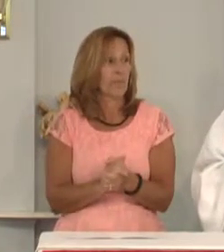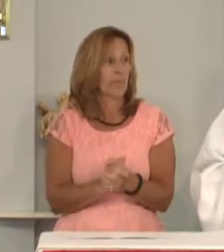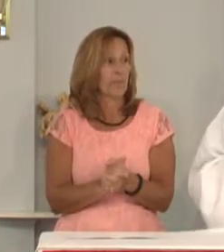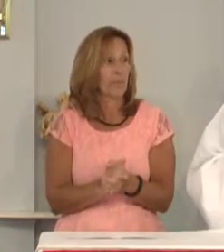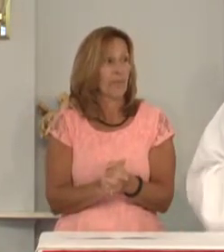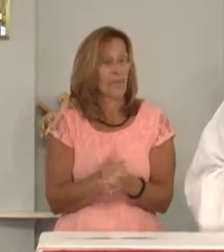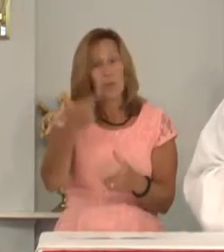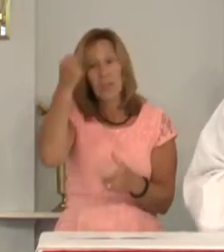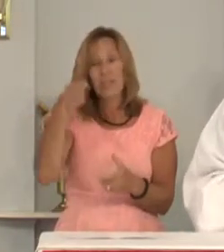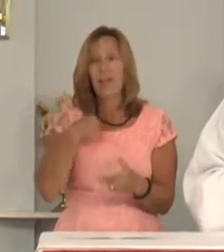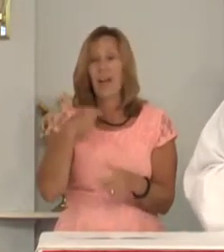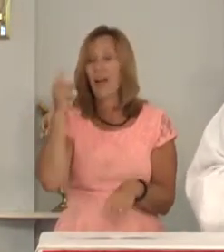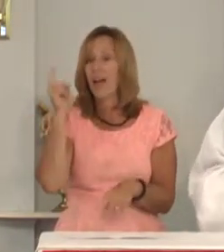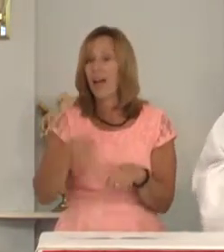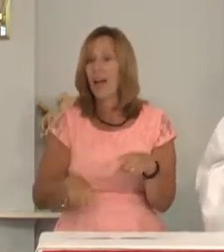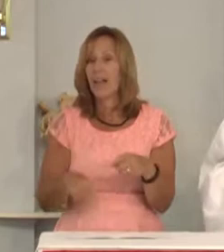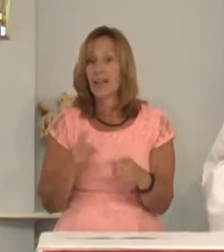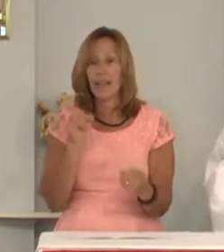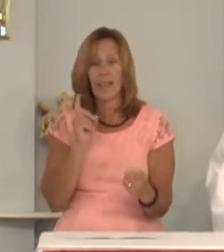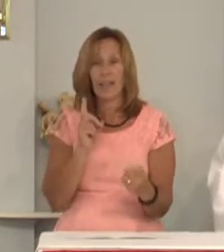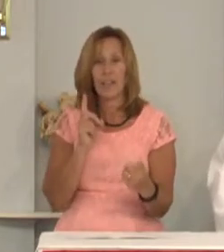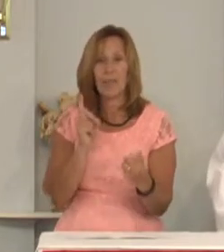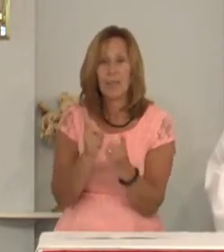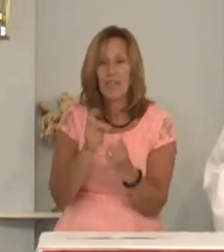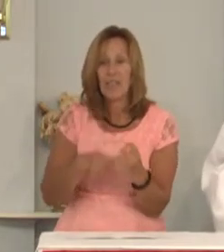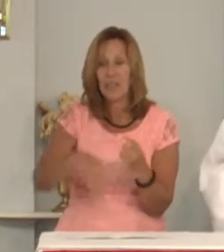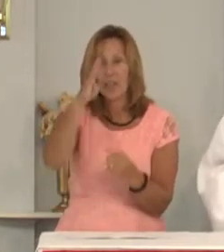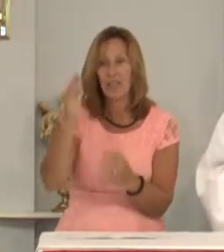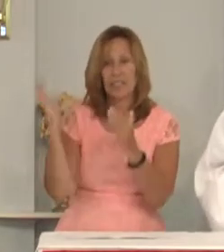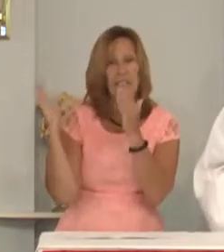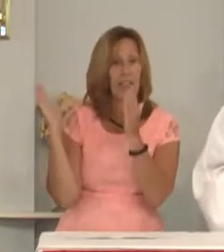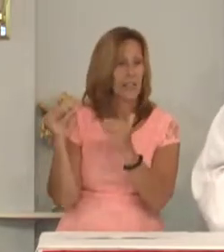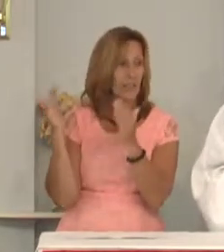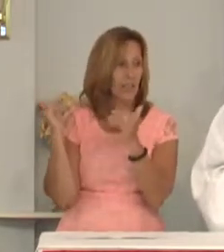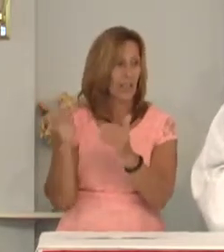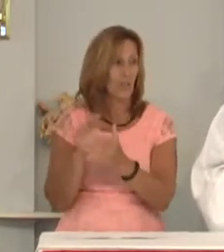because I can't meet God's expectations.